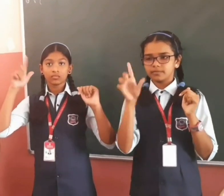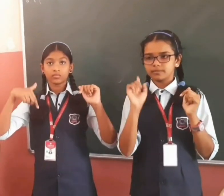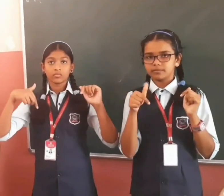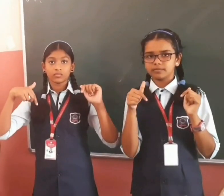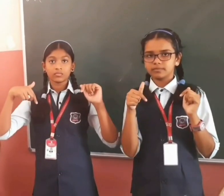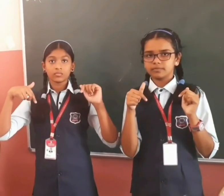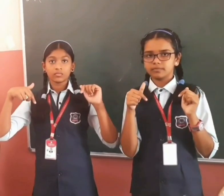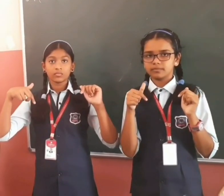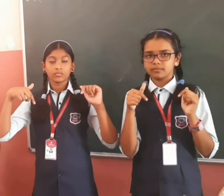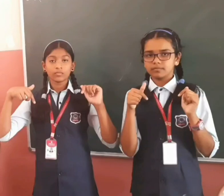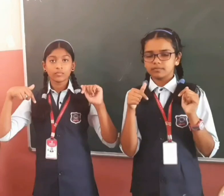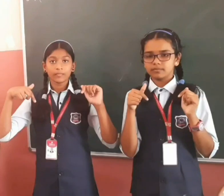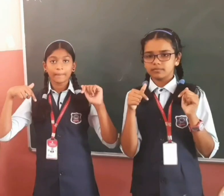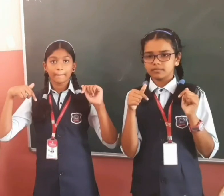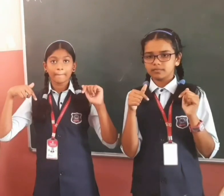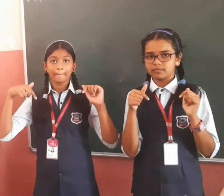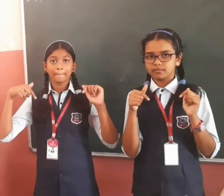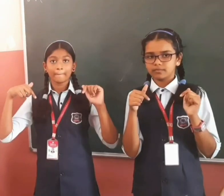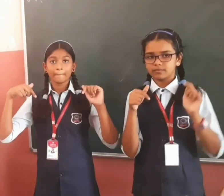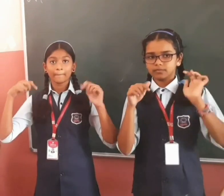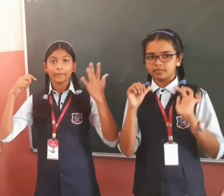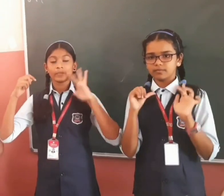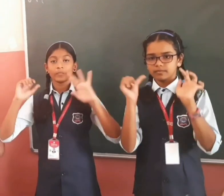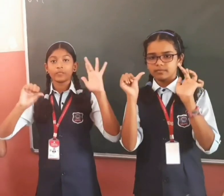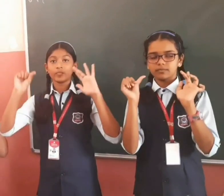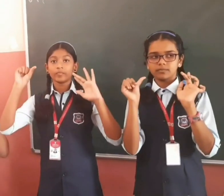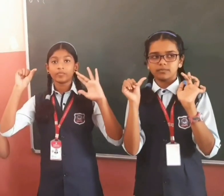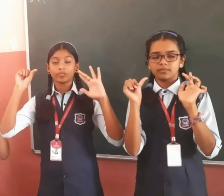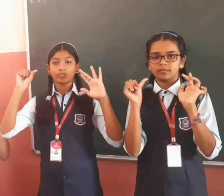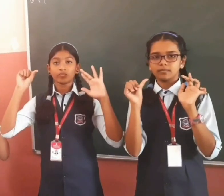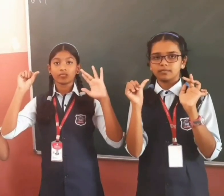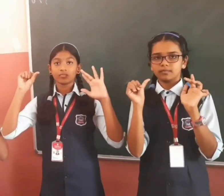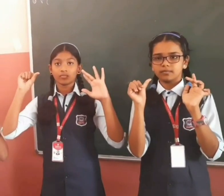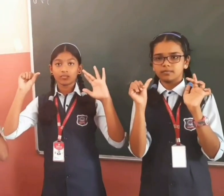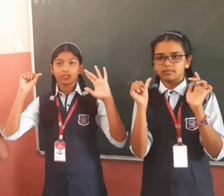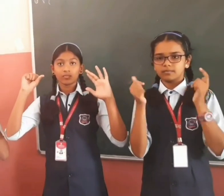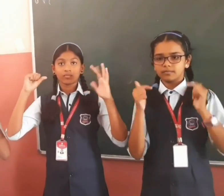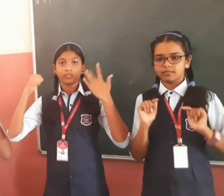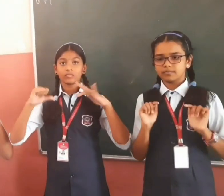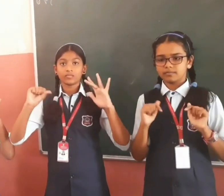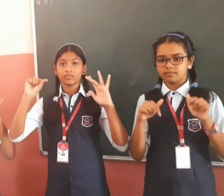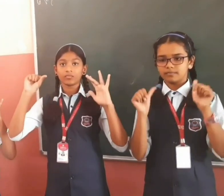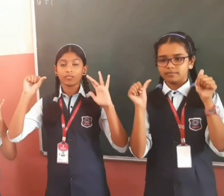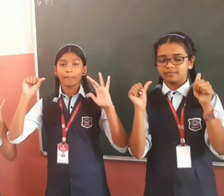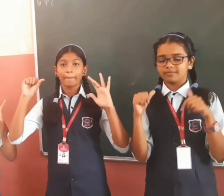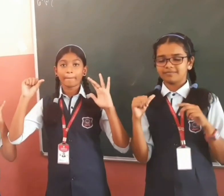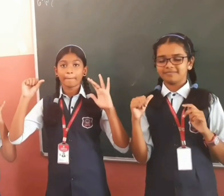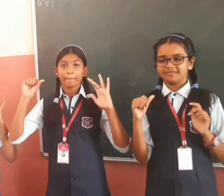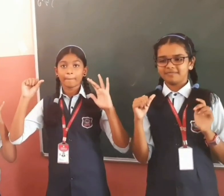add 33. Add 11, add 55,